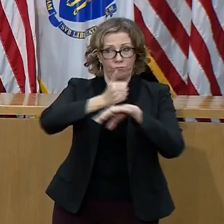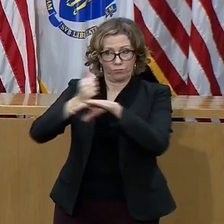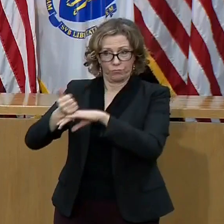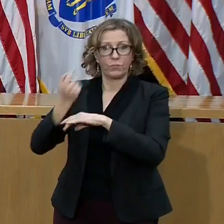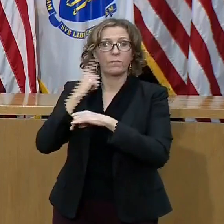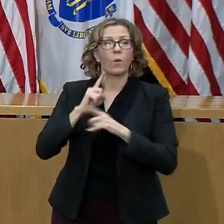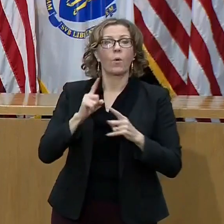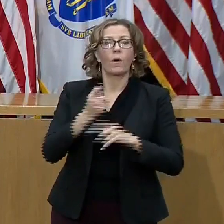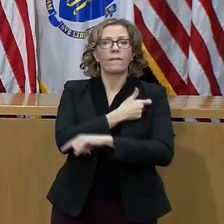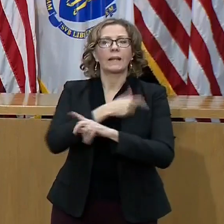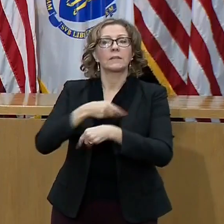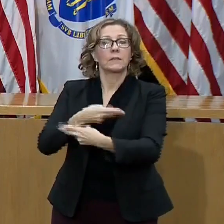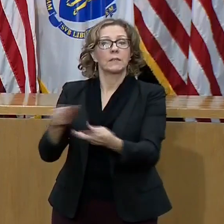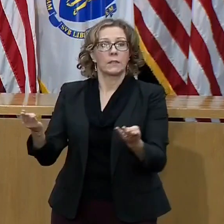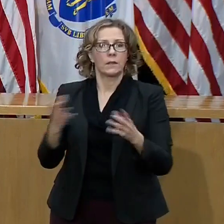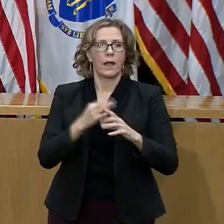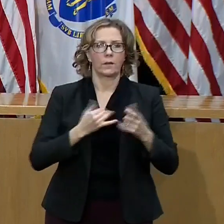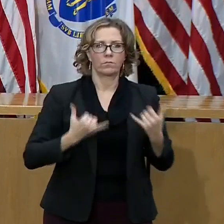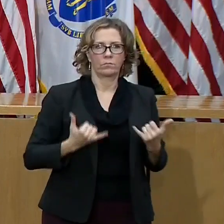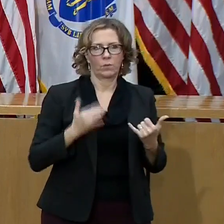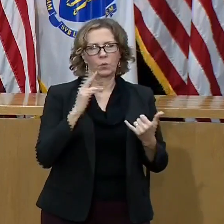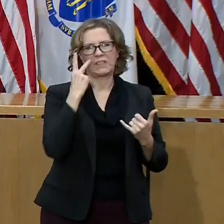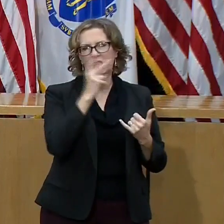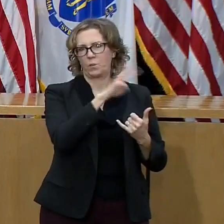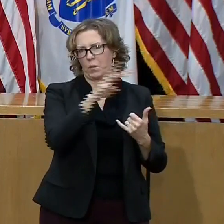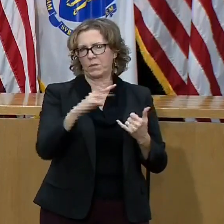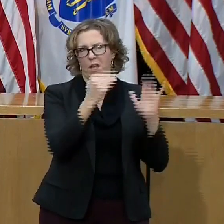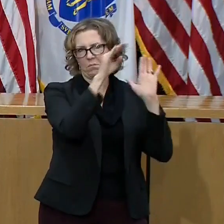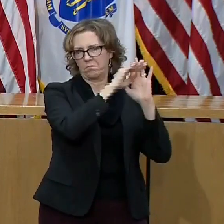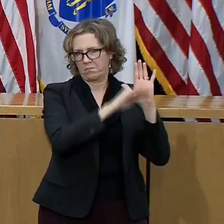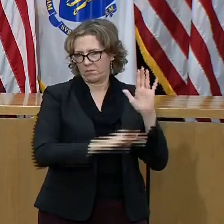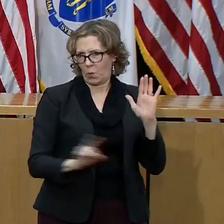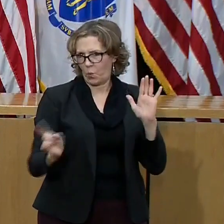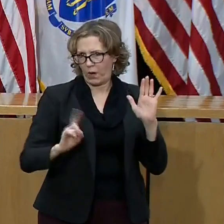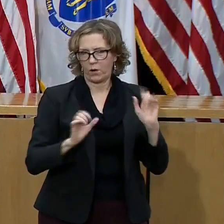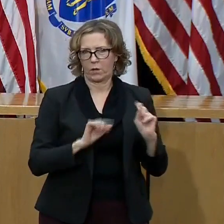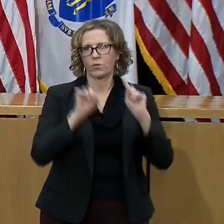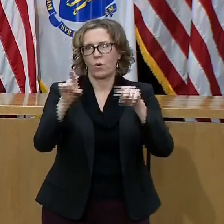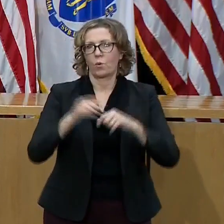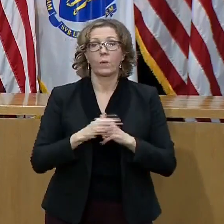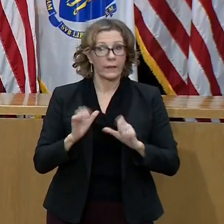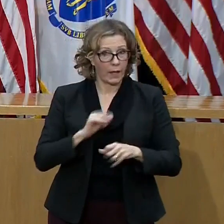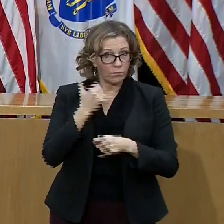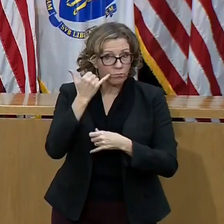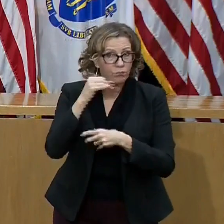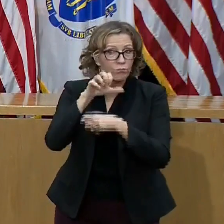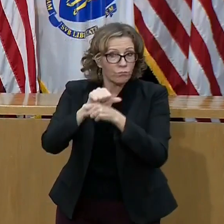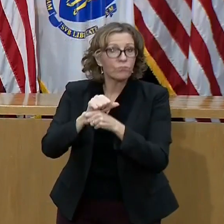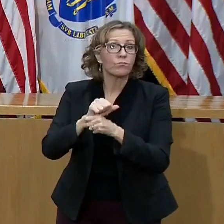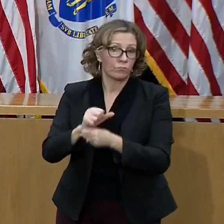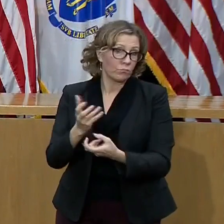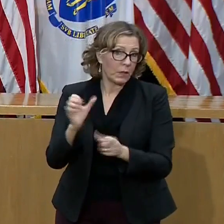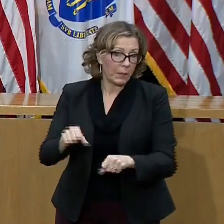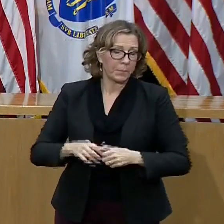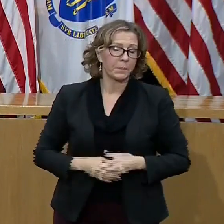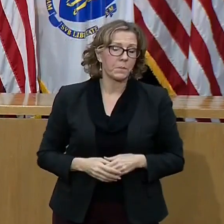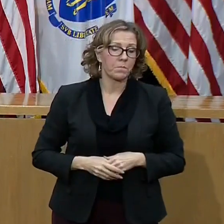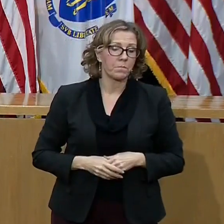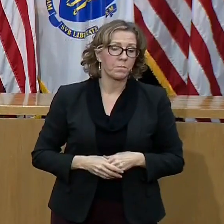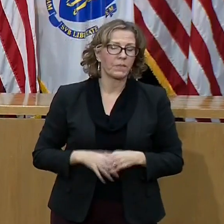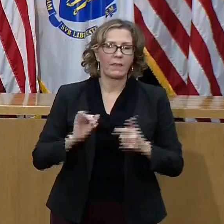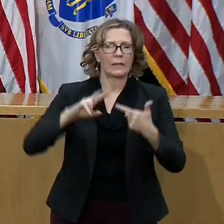identifying the available sites. appointments will be available later this week. And third, over the next couple of weeks,